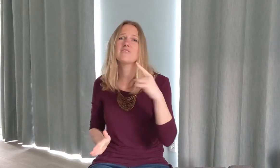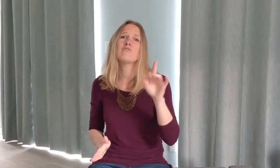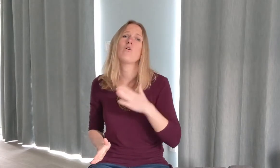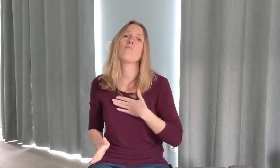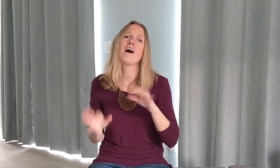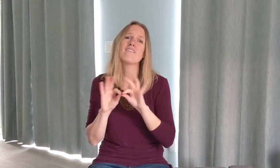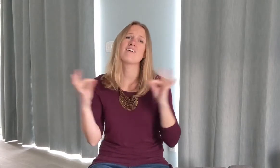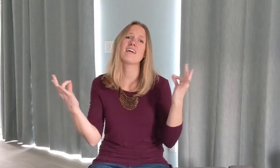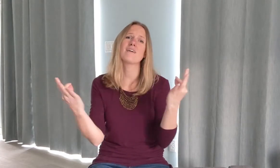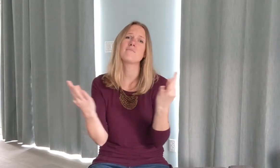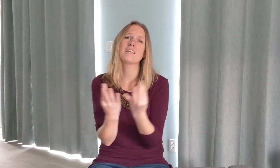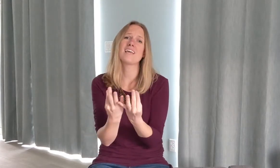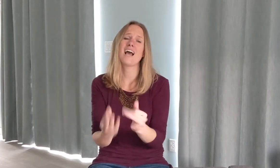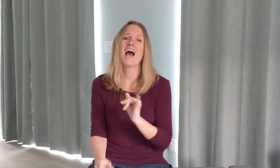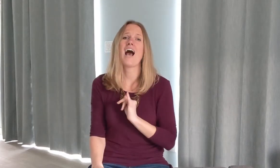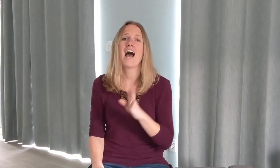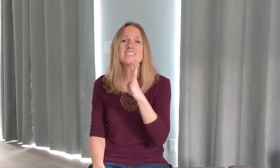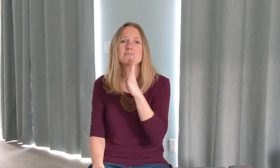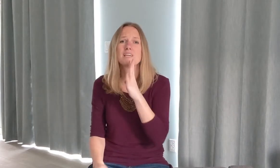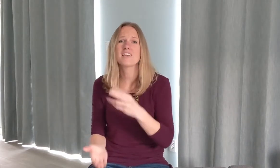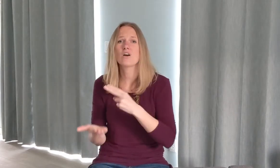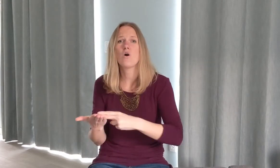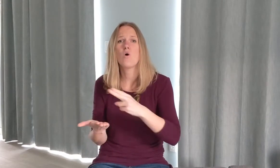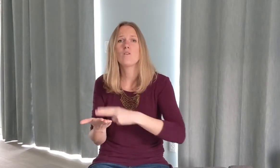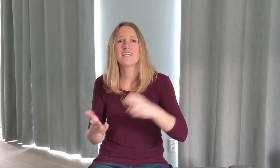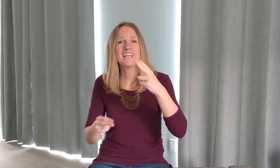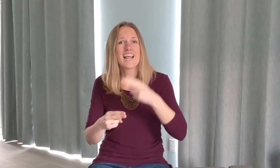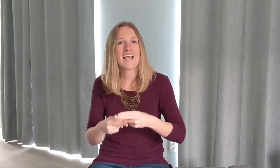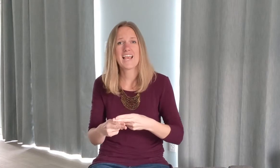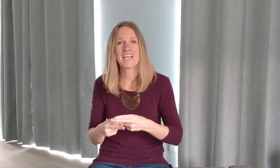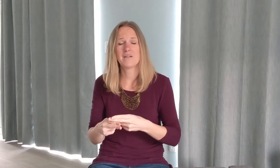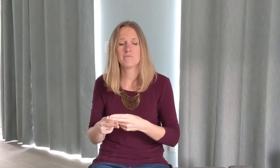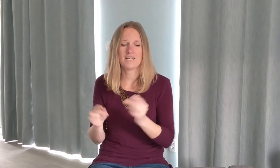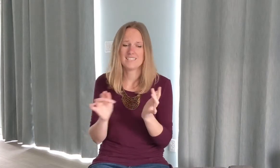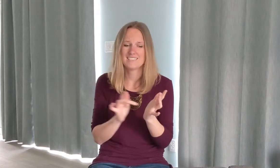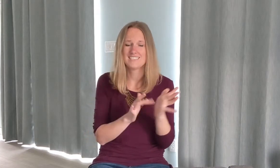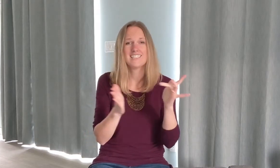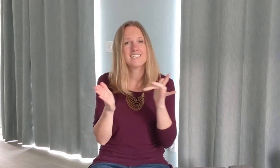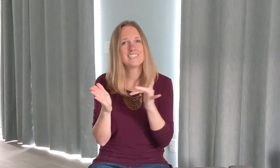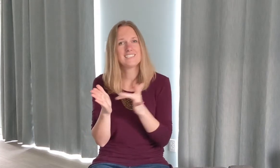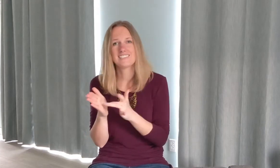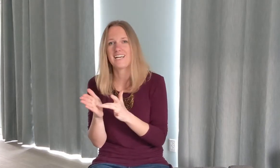for my family I speak the holy name I speak Jesus